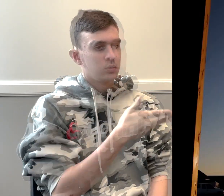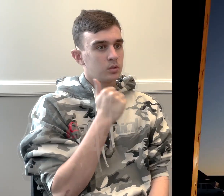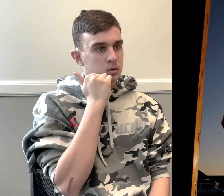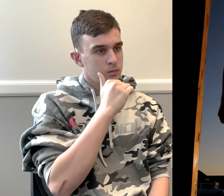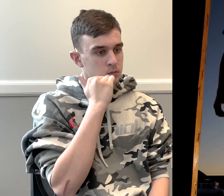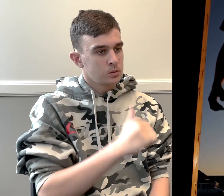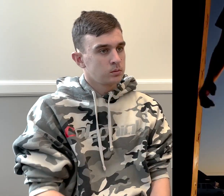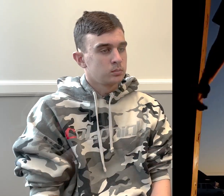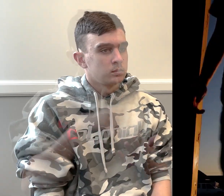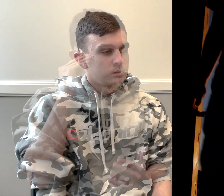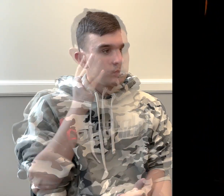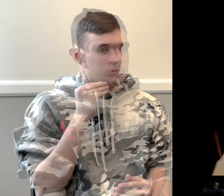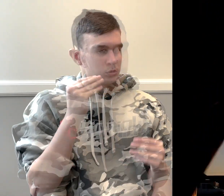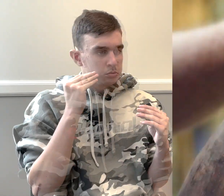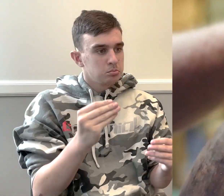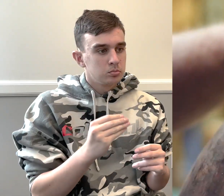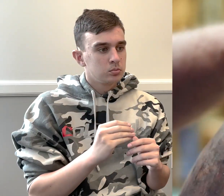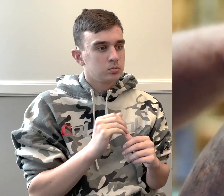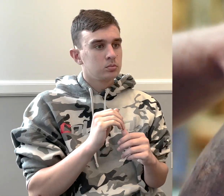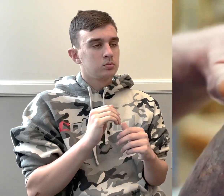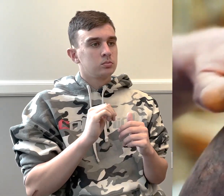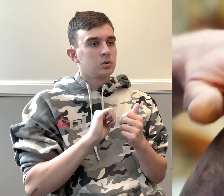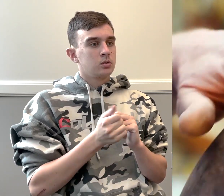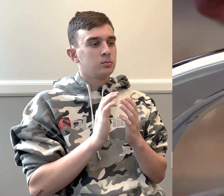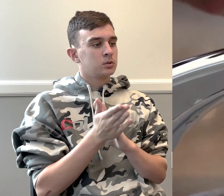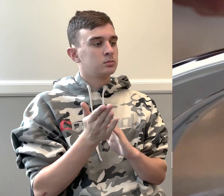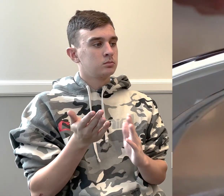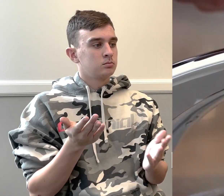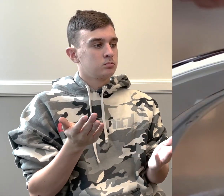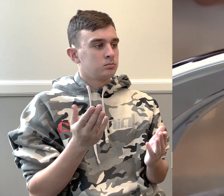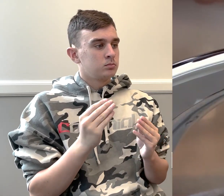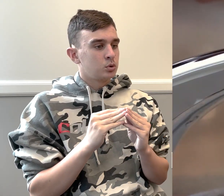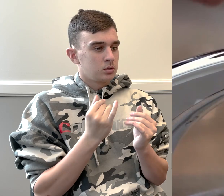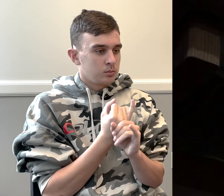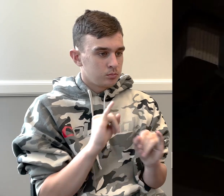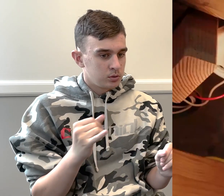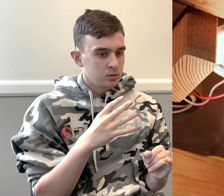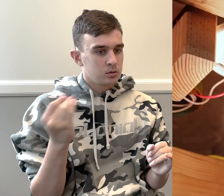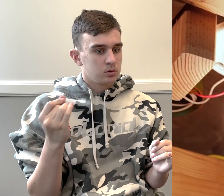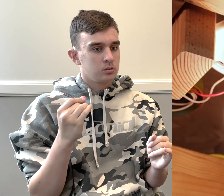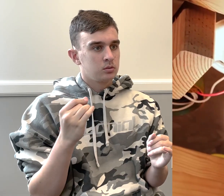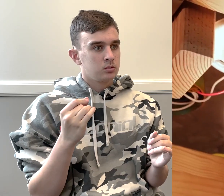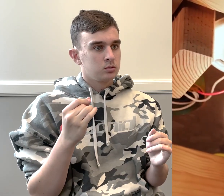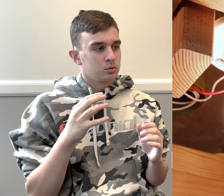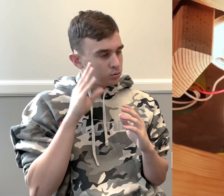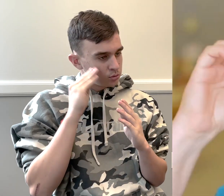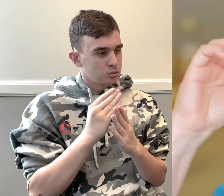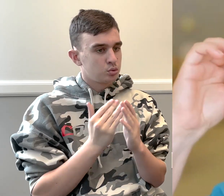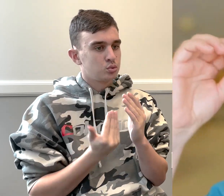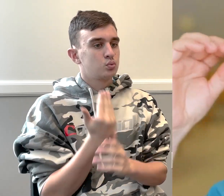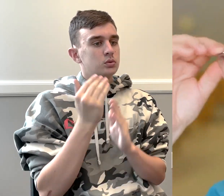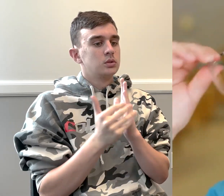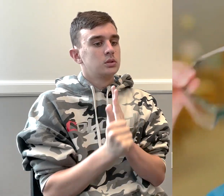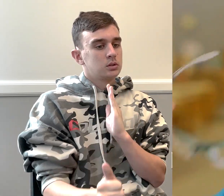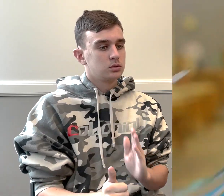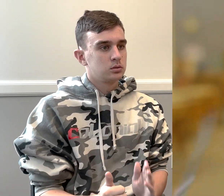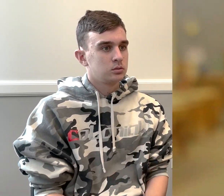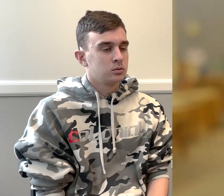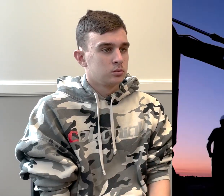every single day. It was a very good learning experience I had at the Technical College. It helped me develop more independence and learn new skills.